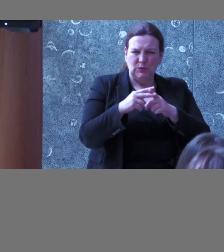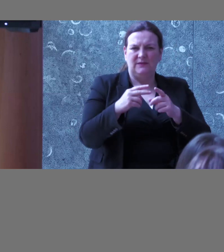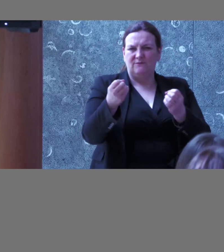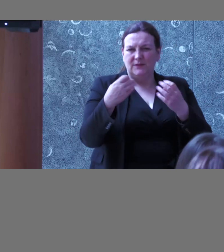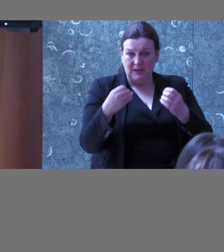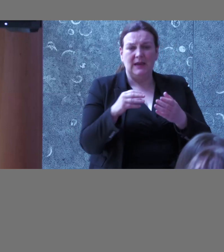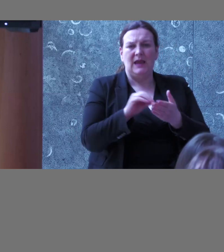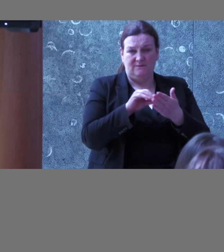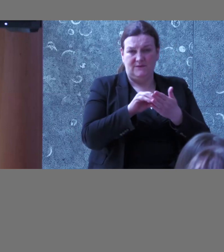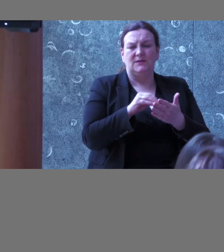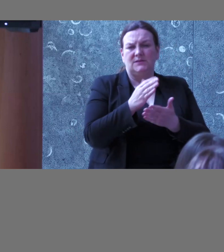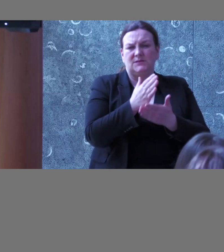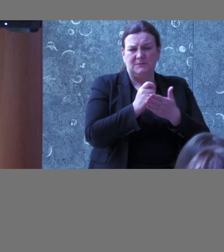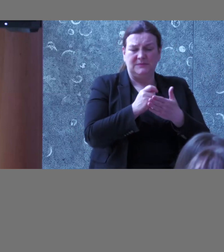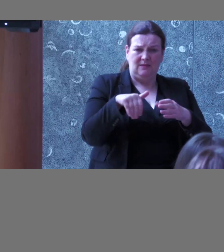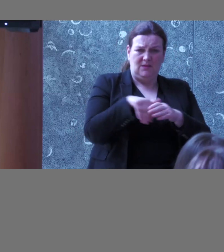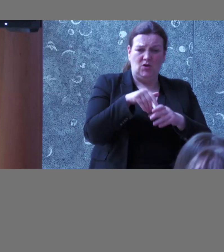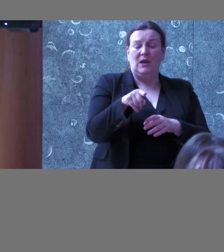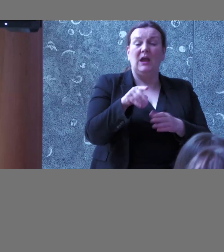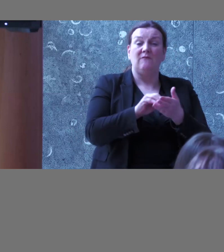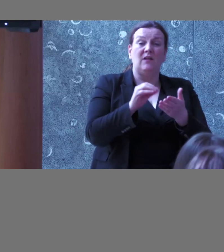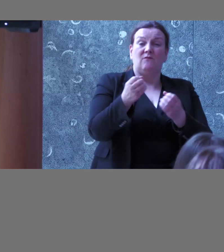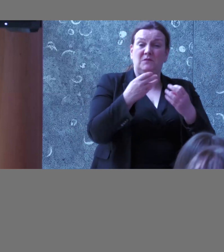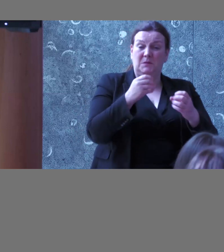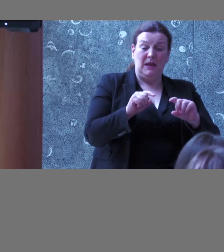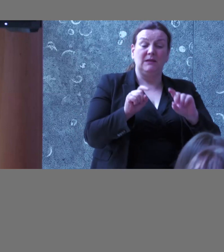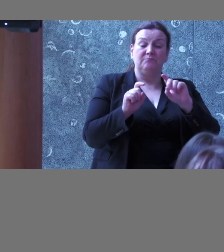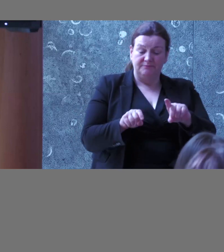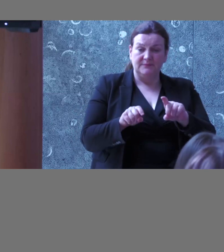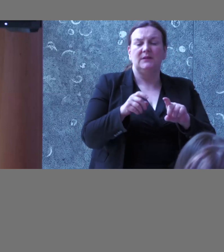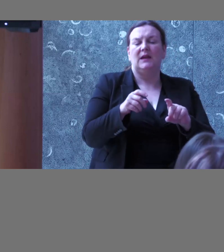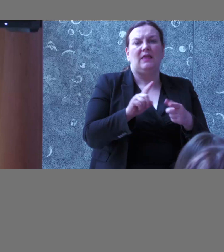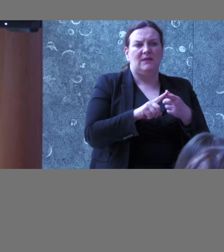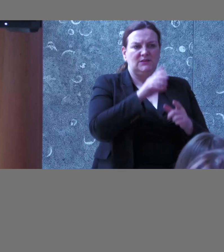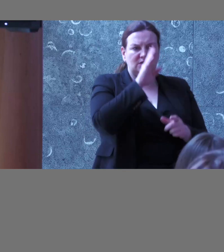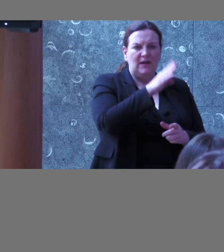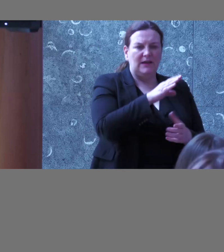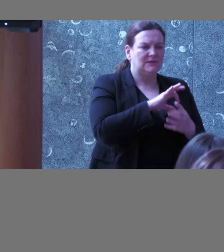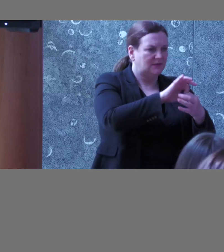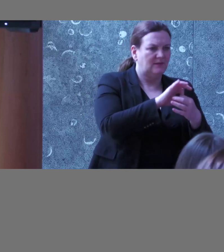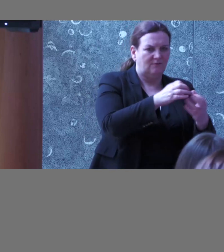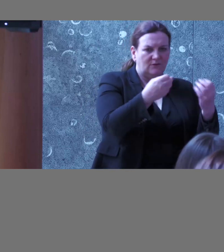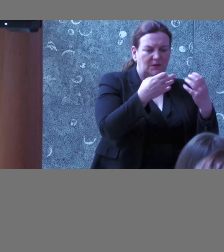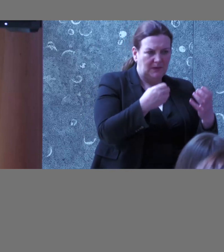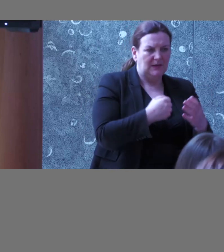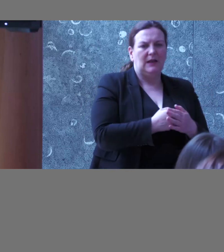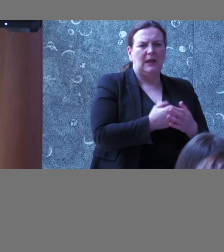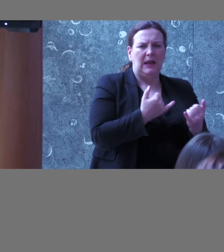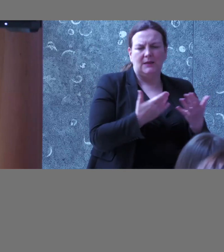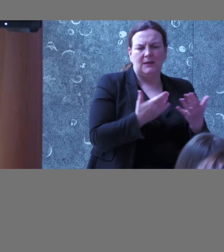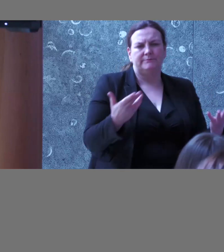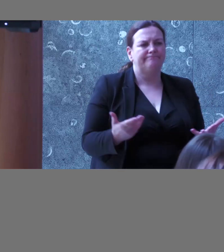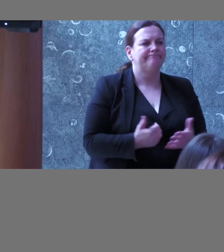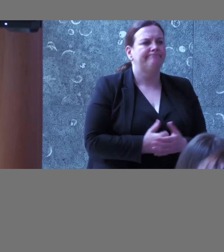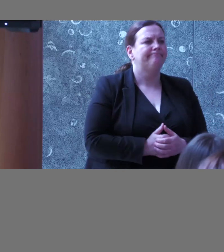as the user is maybe navigating through the website, and then the direct feedback mechanisms would be the likes of carrying out, you